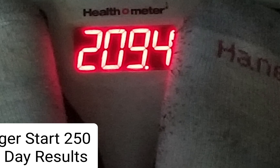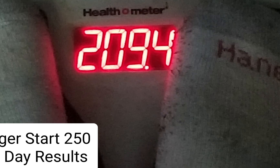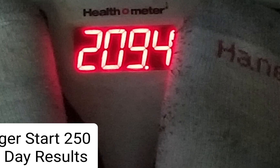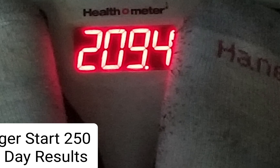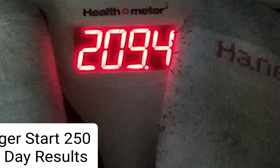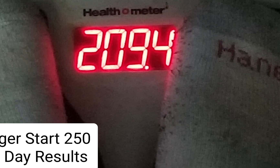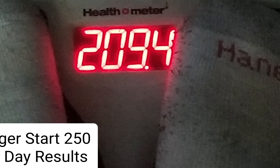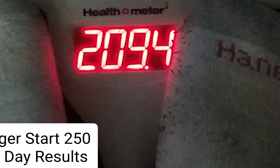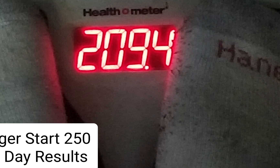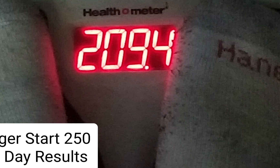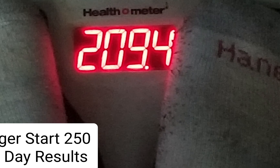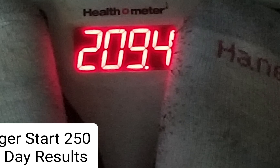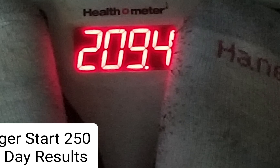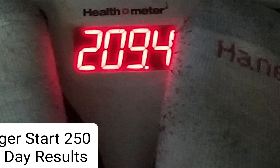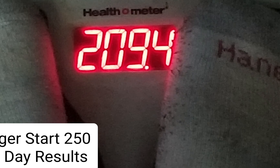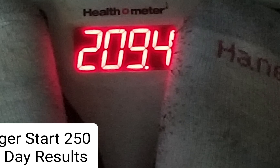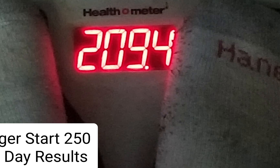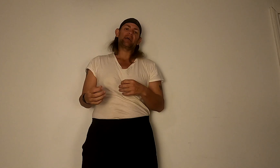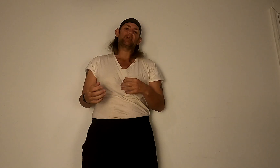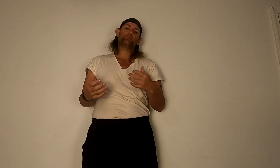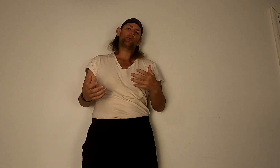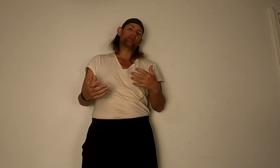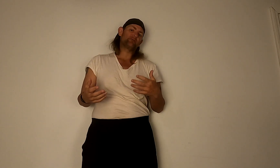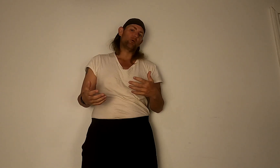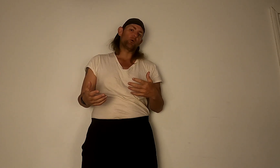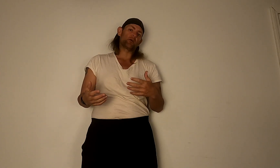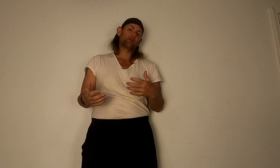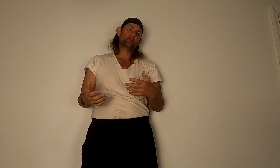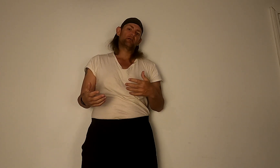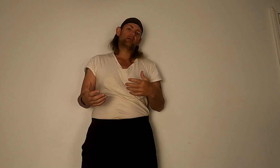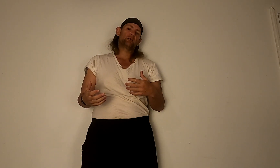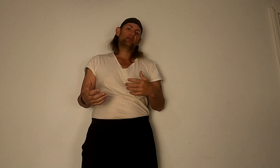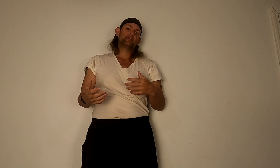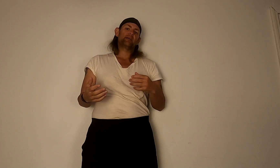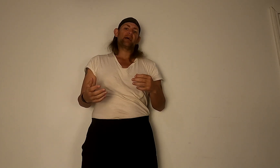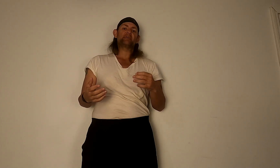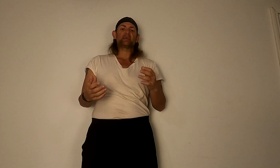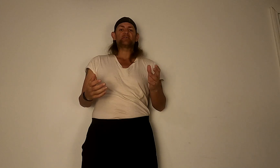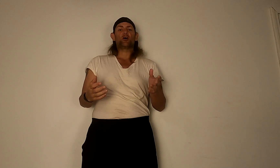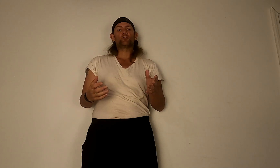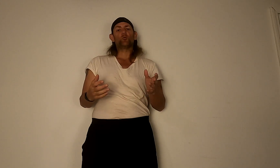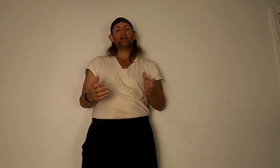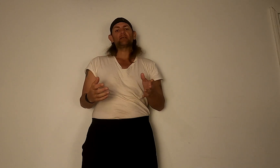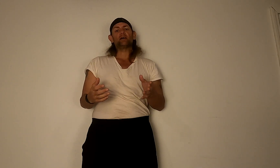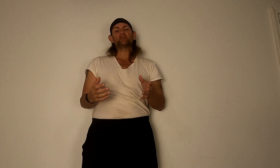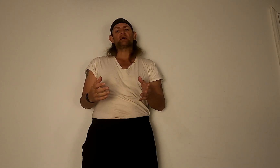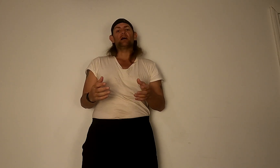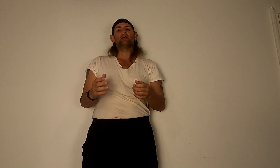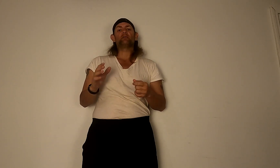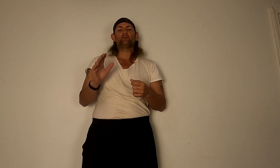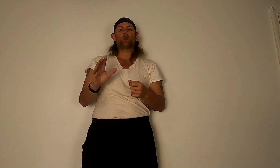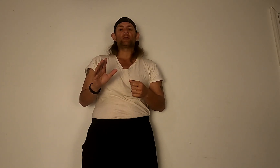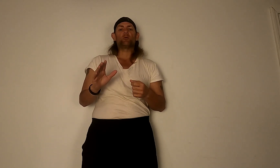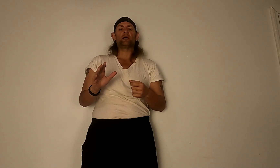morning I am at 209.4. Now that is a total weight loss of 41